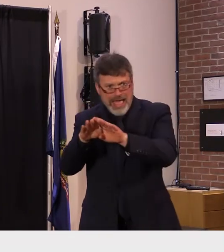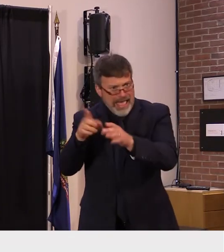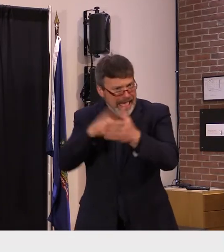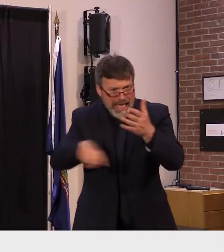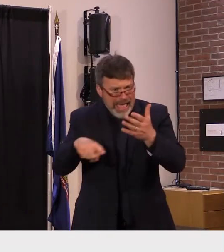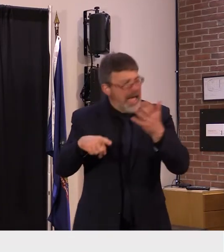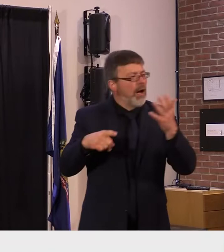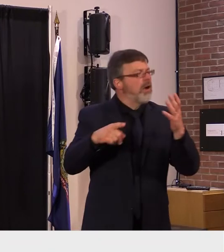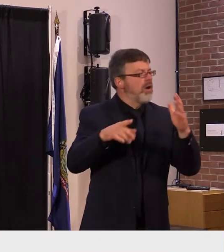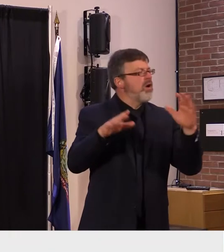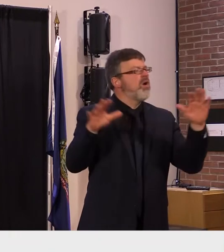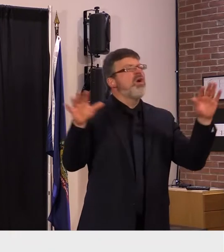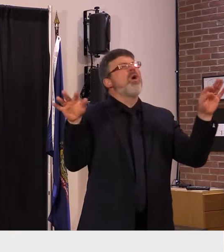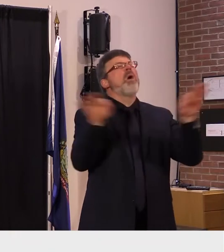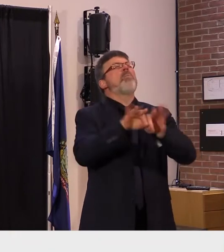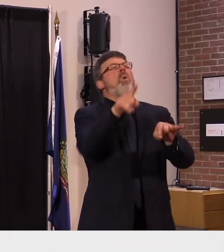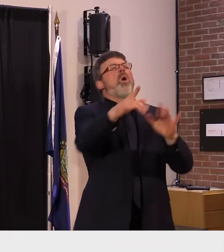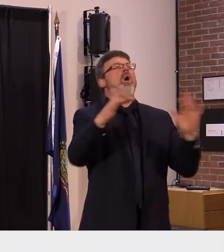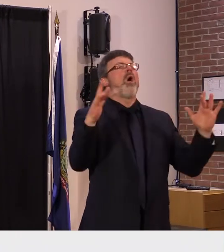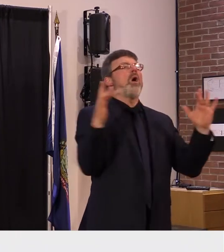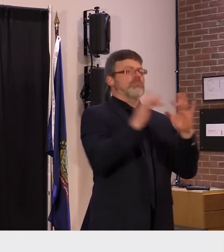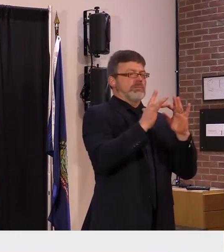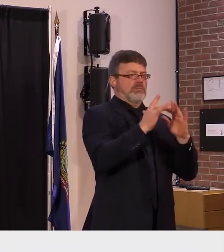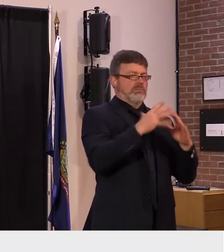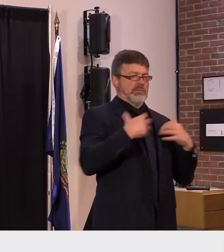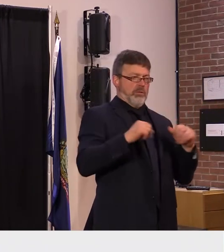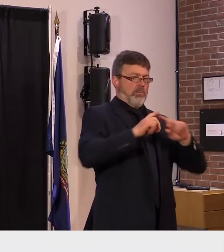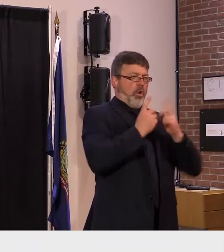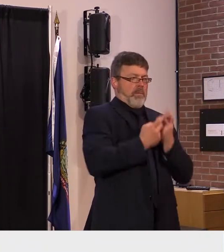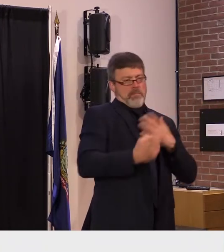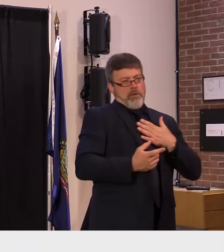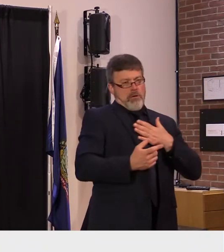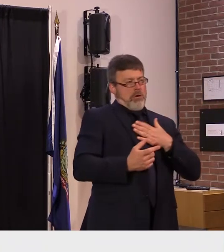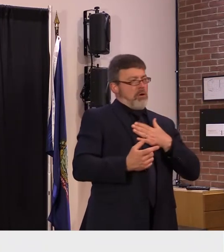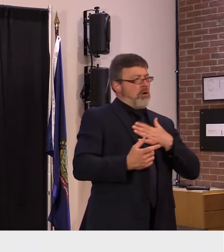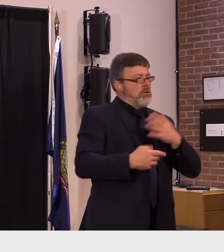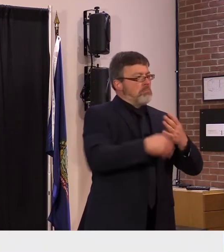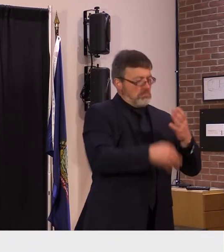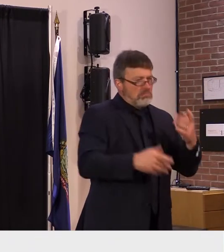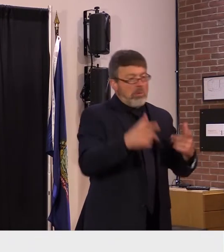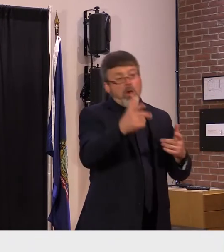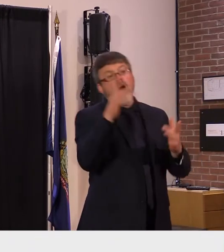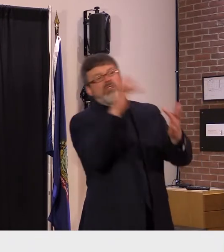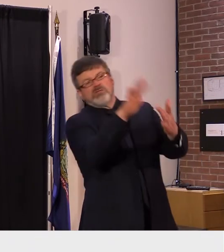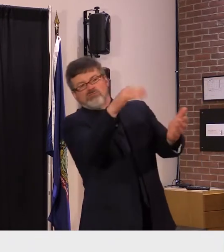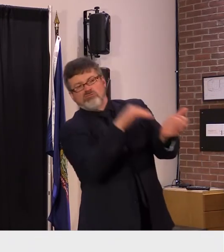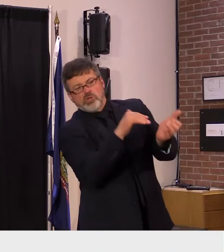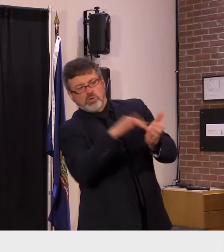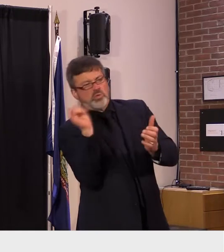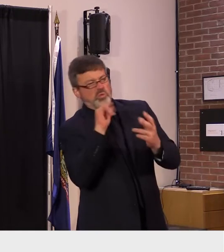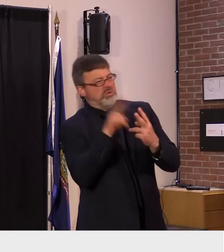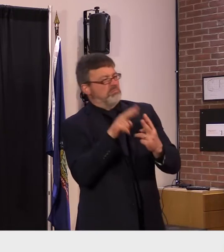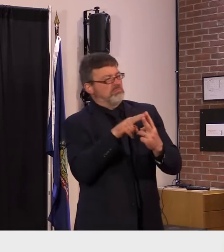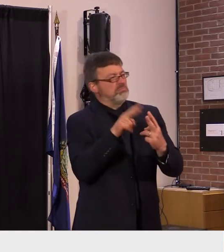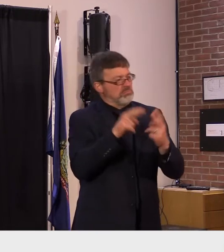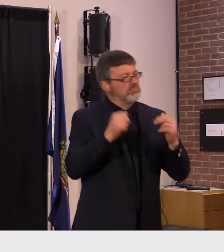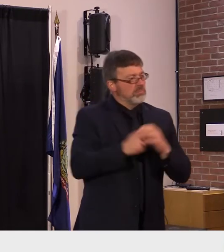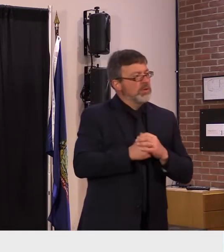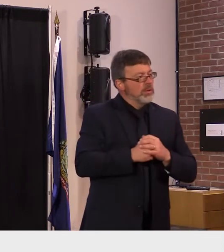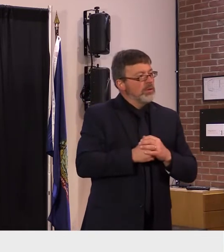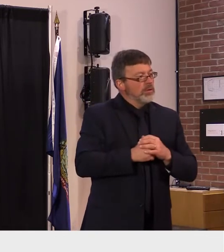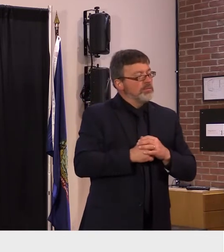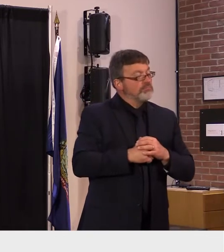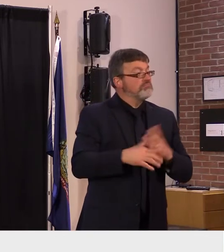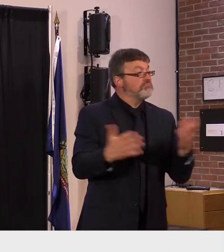can check with pharmacies or a health care provider using at home tests when you have symptoms and